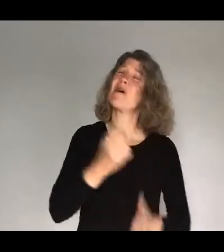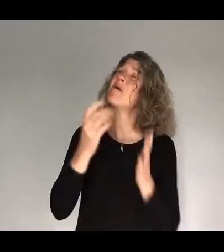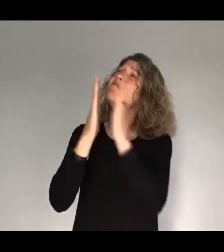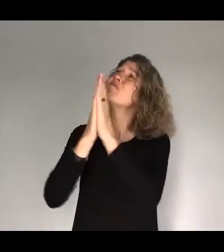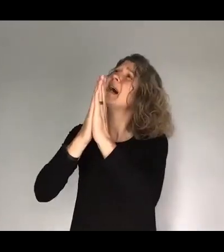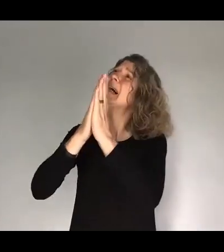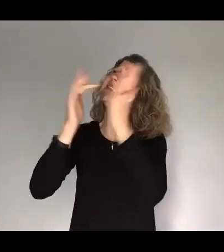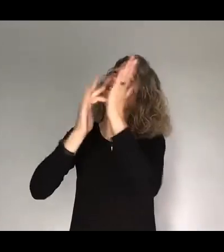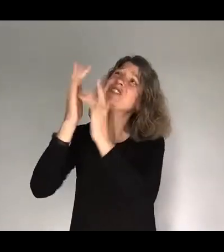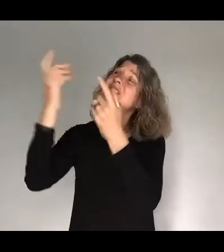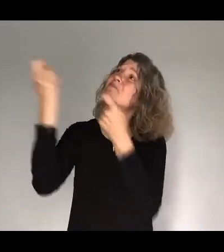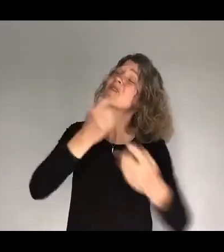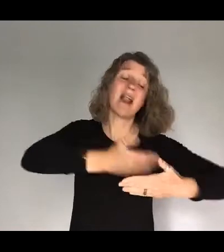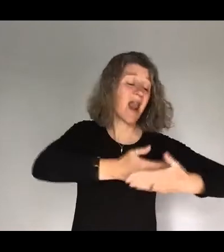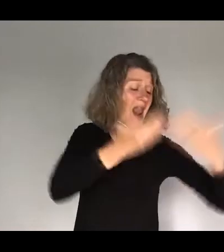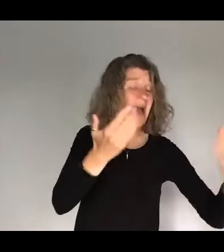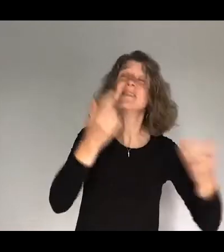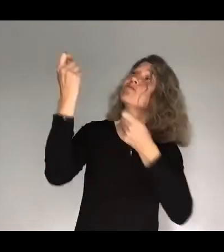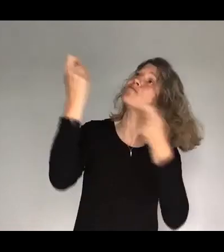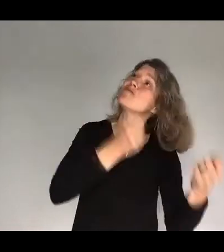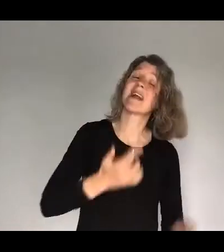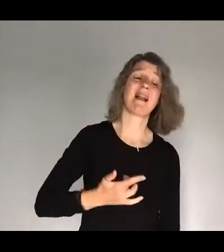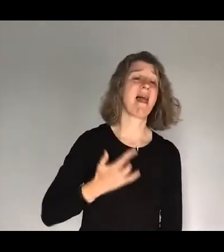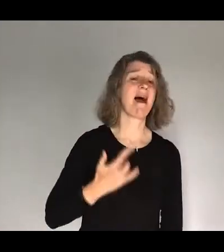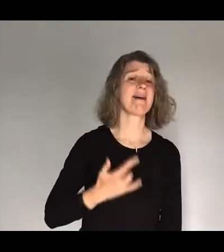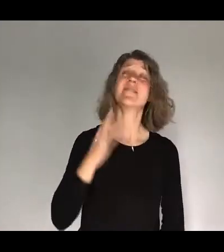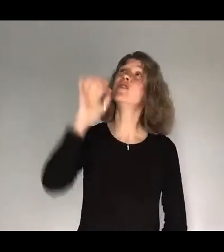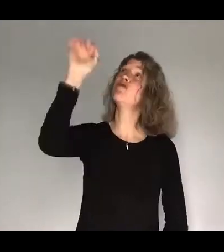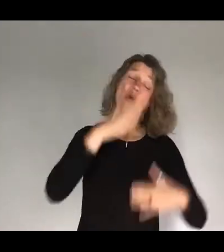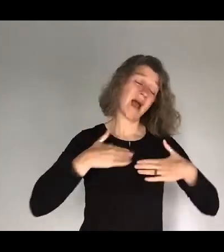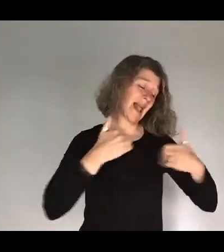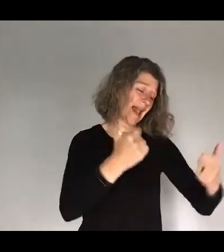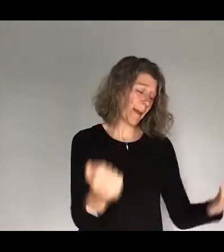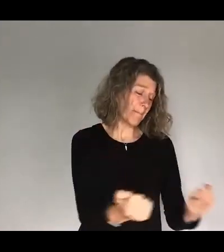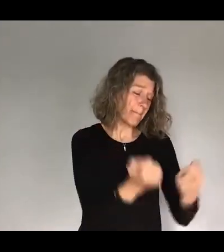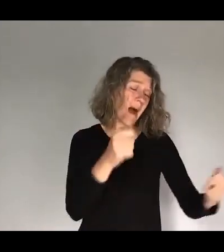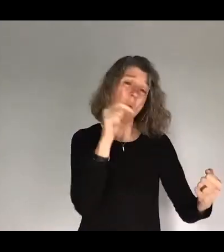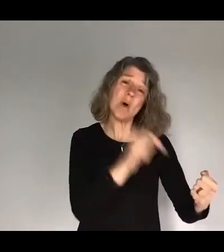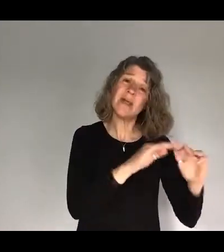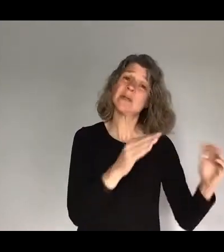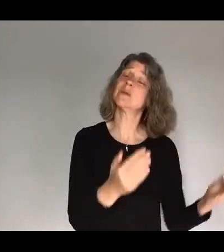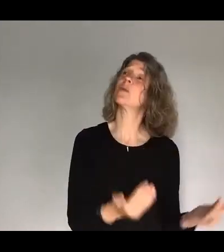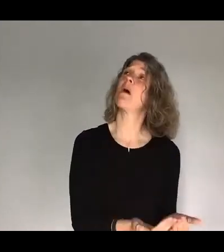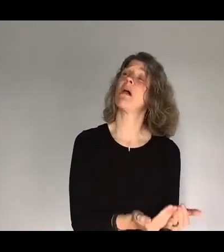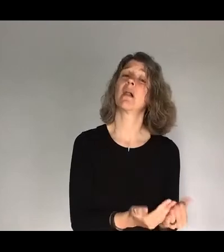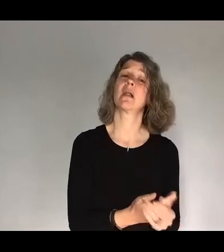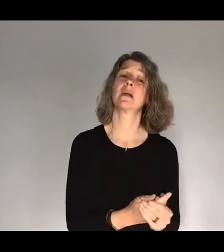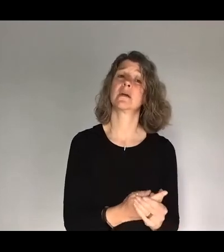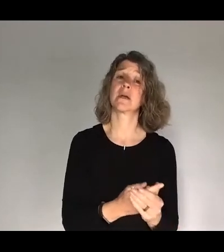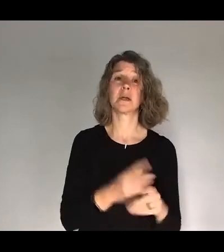and life. You would bring your healing power to our world. And particularly, want to remember areas